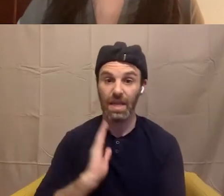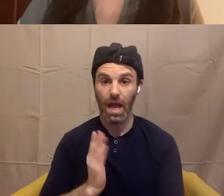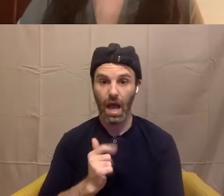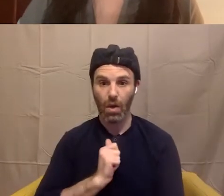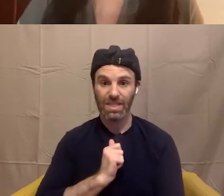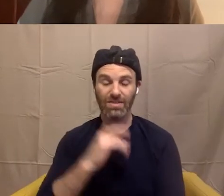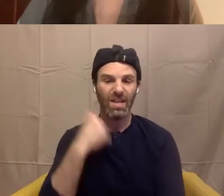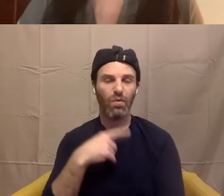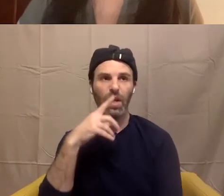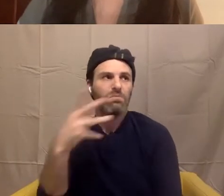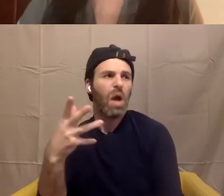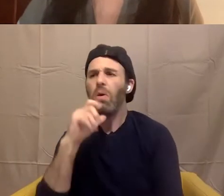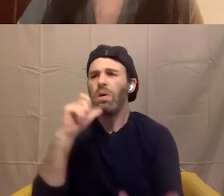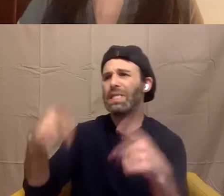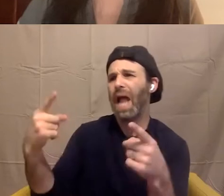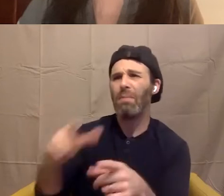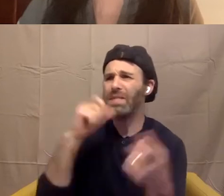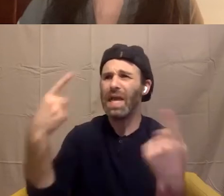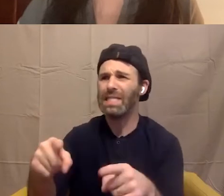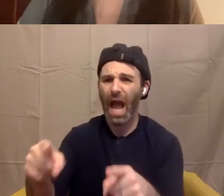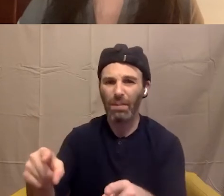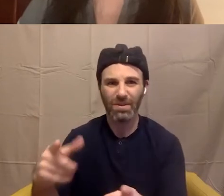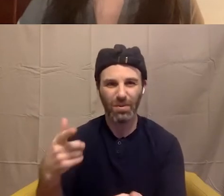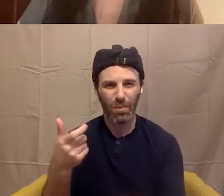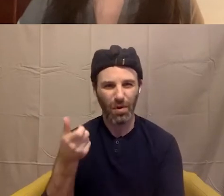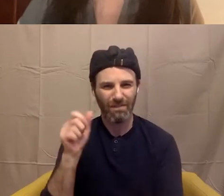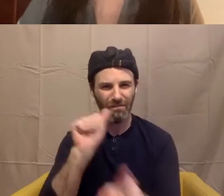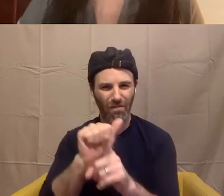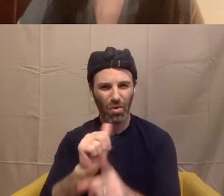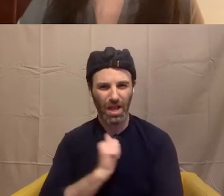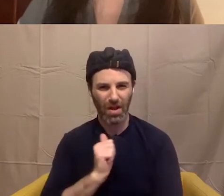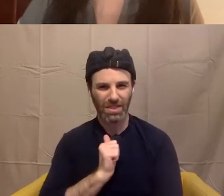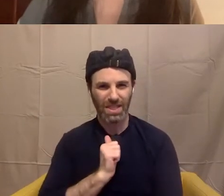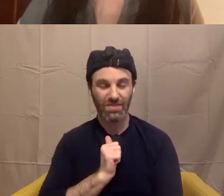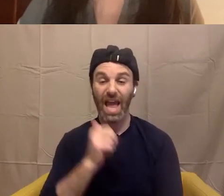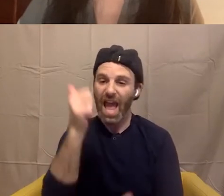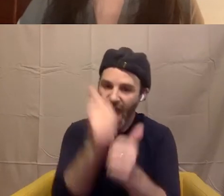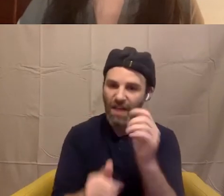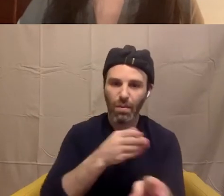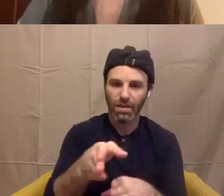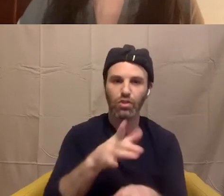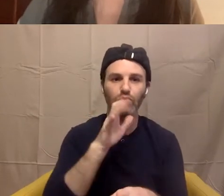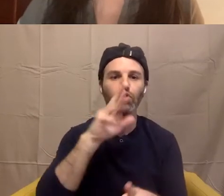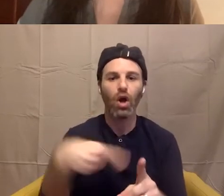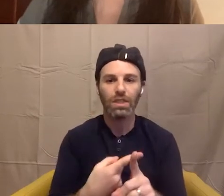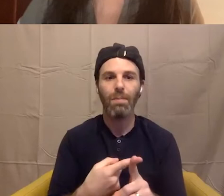And this is what every professional who's, who works with kids who are experiencing violence has told me, um, make sure they know that it happens all the time.